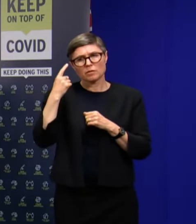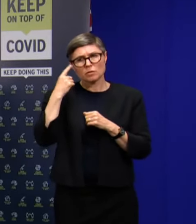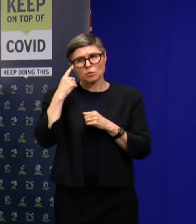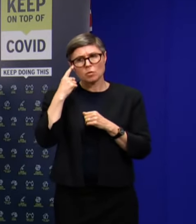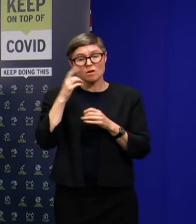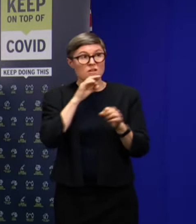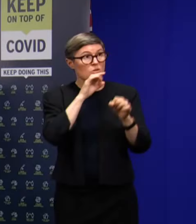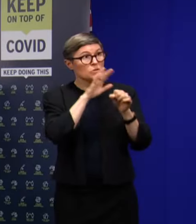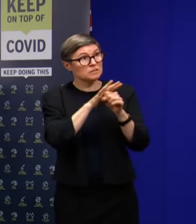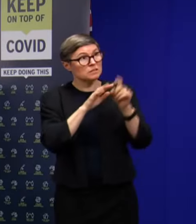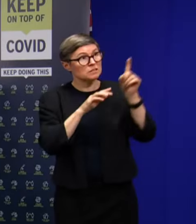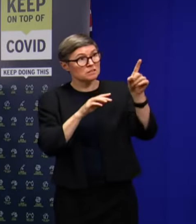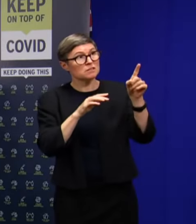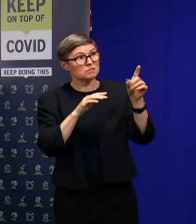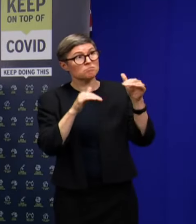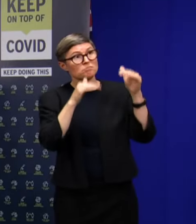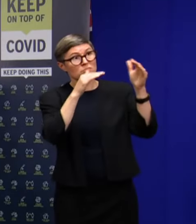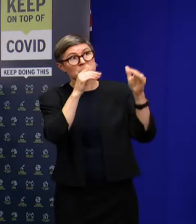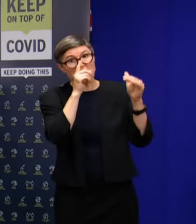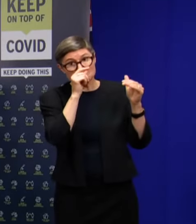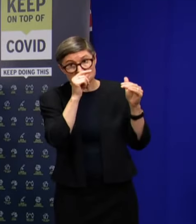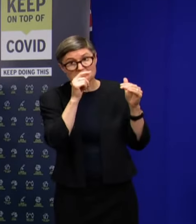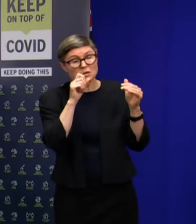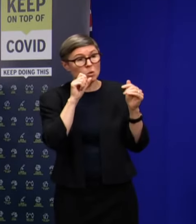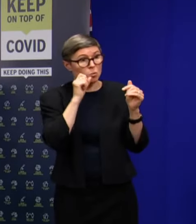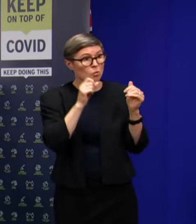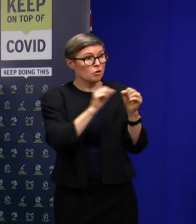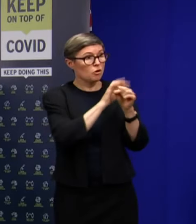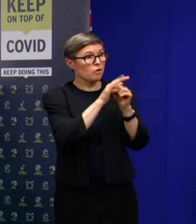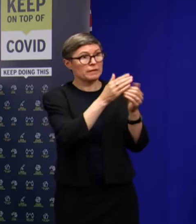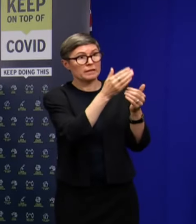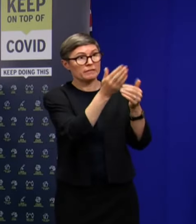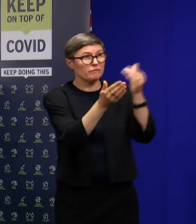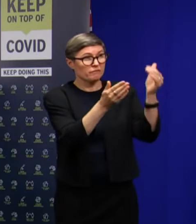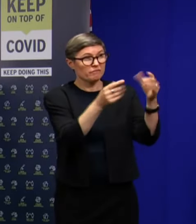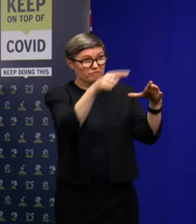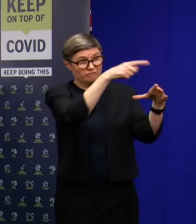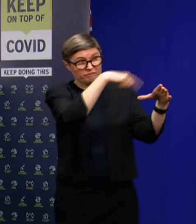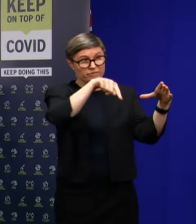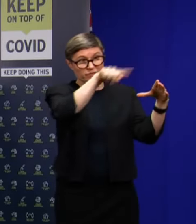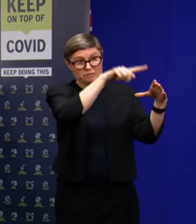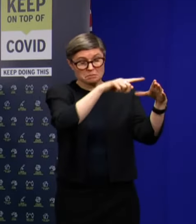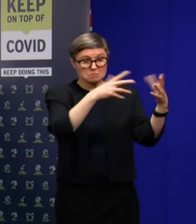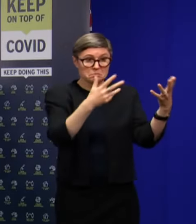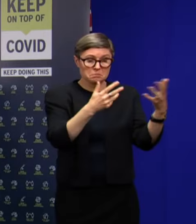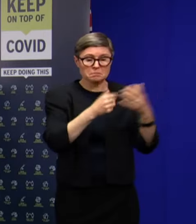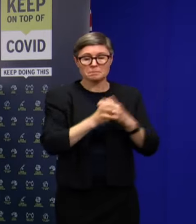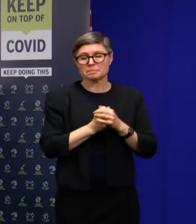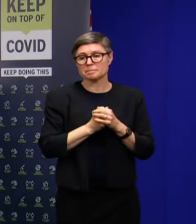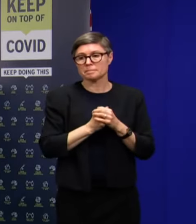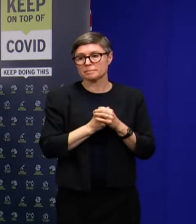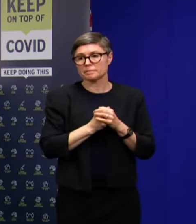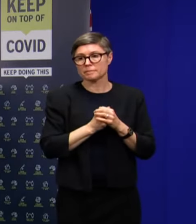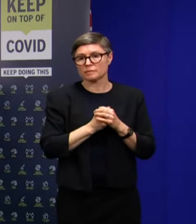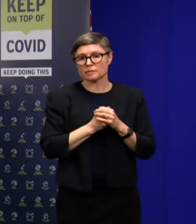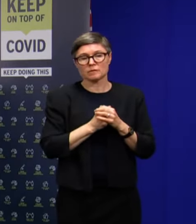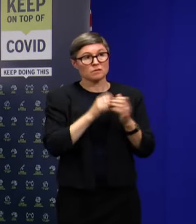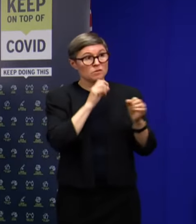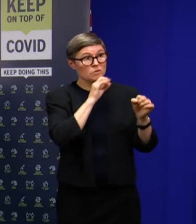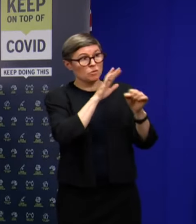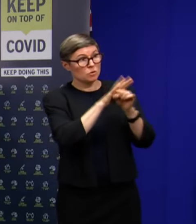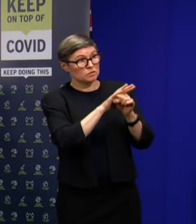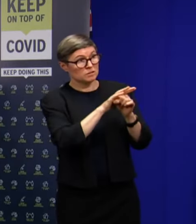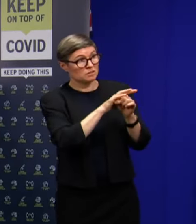the north of the state that there was a good chance that there was a case might arise amongst that person's contacts. But so far,